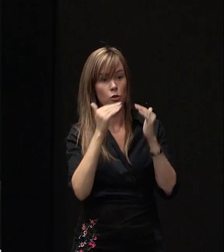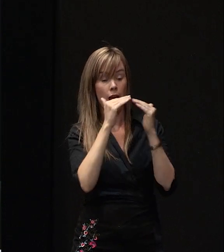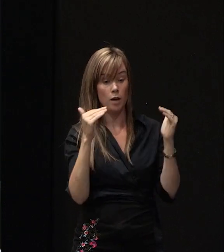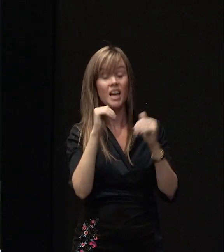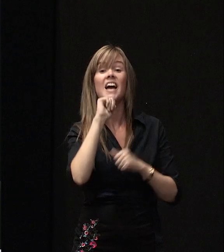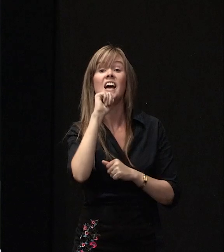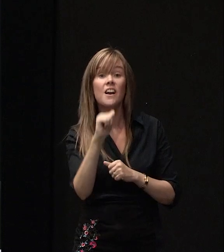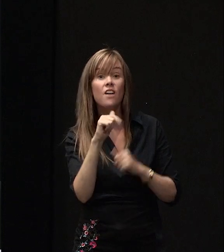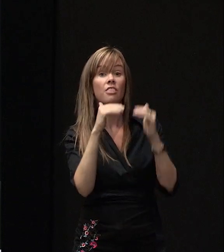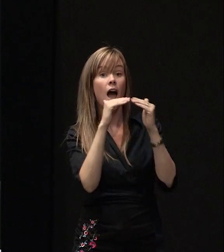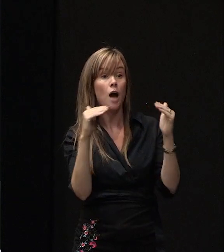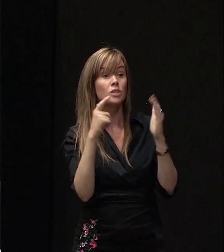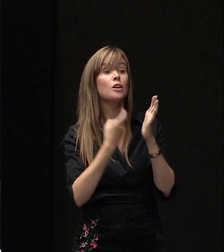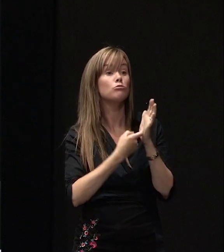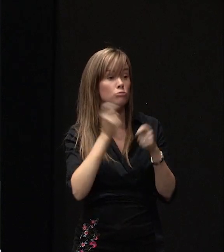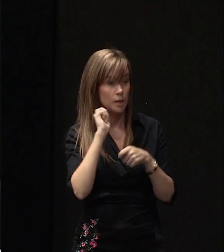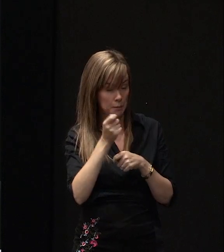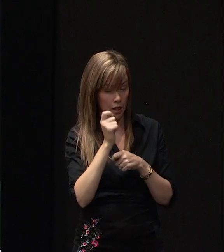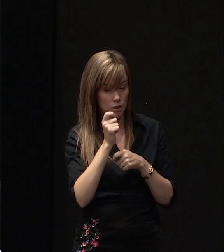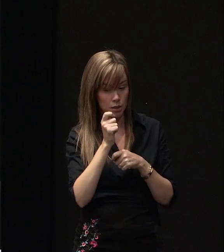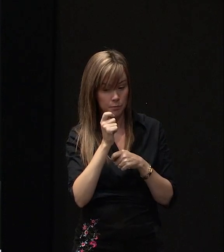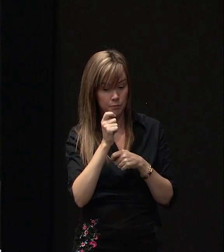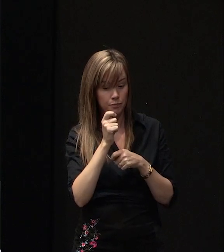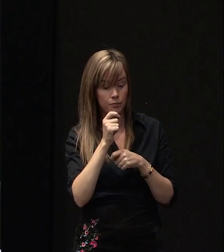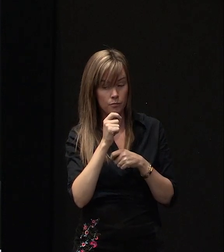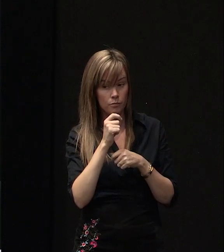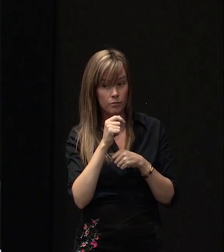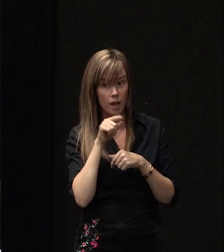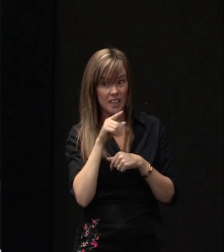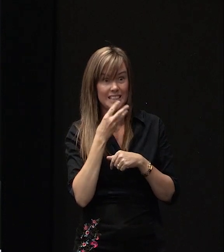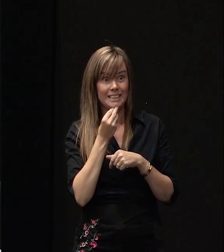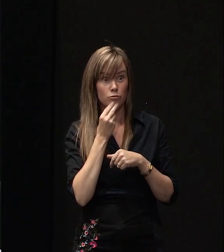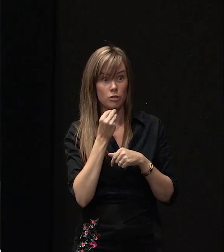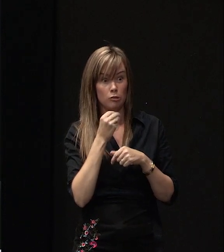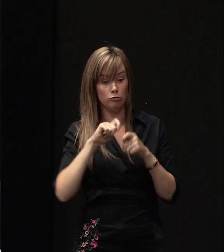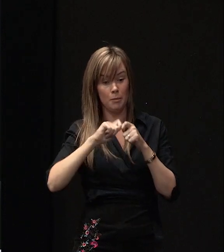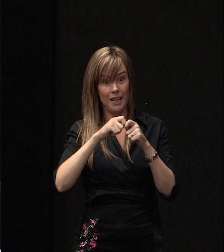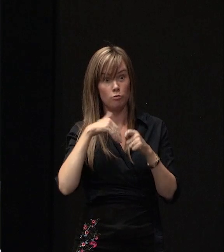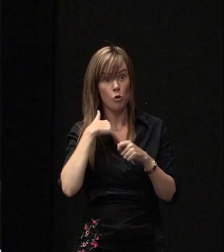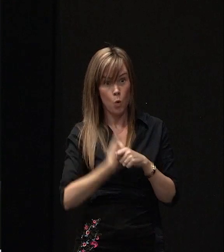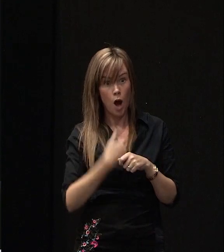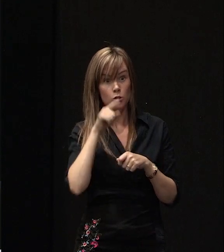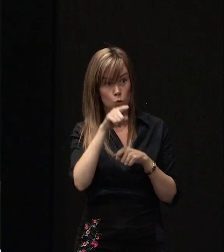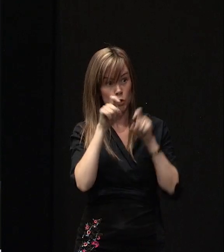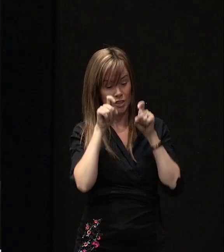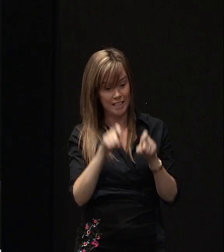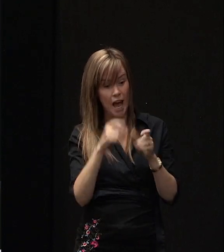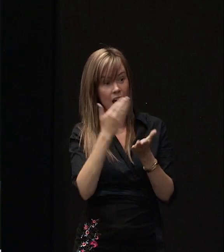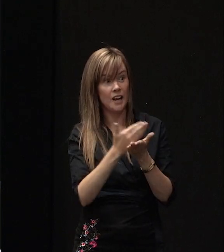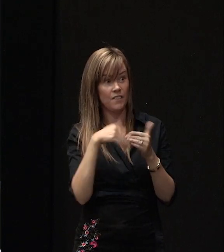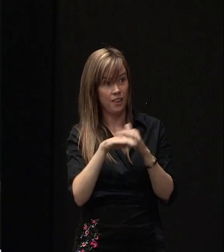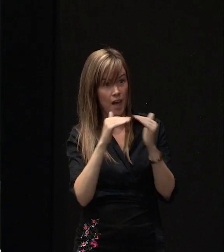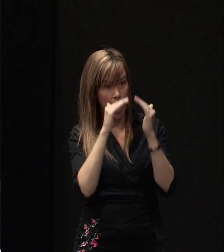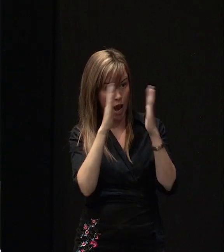If the property was a rebuild and that temporary repair was required to enable you to continue living in the home